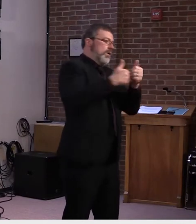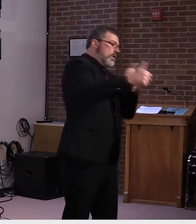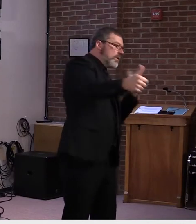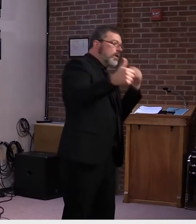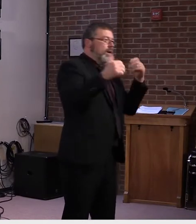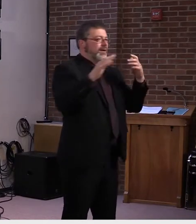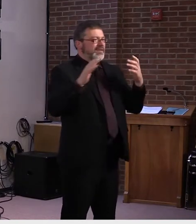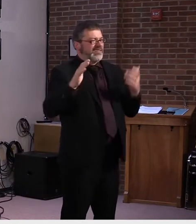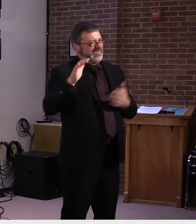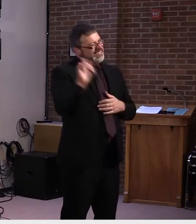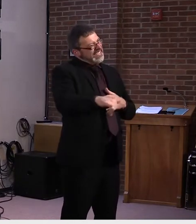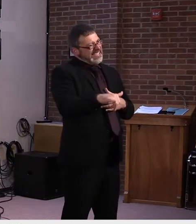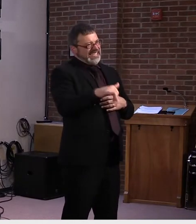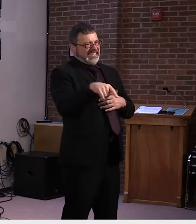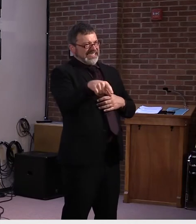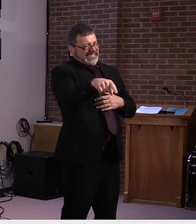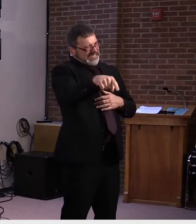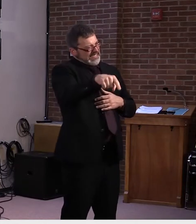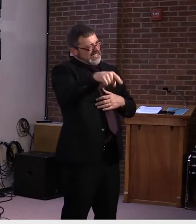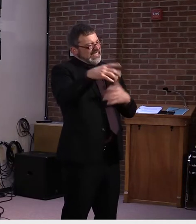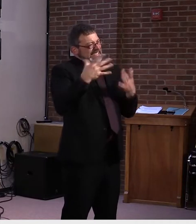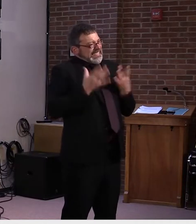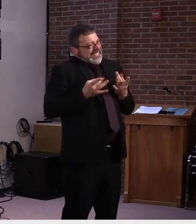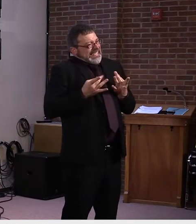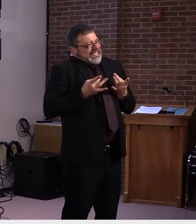devastated throughout the state.